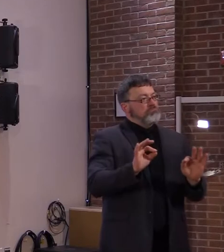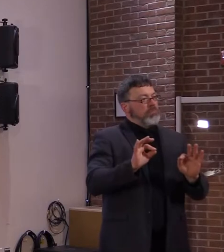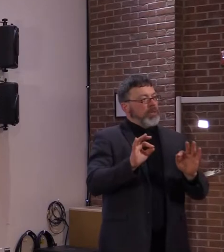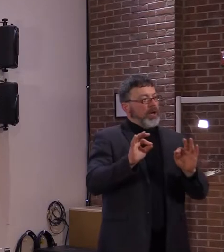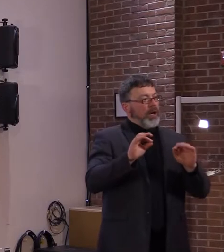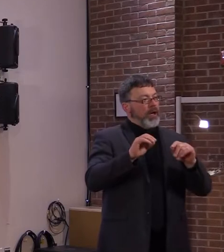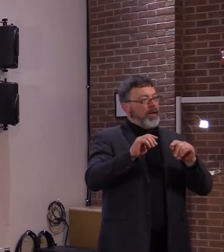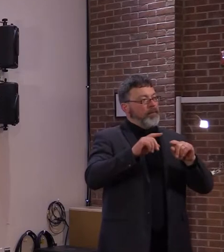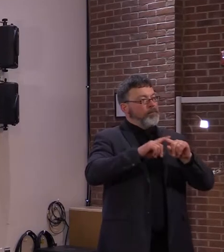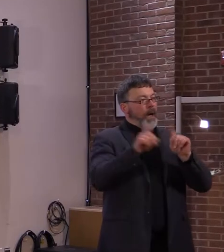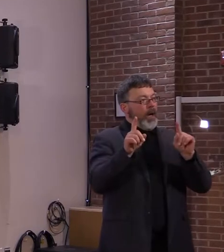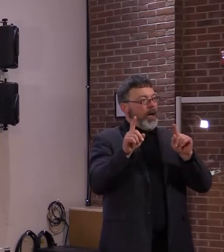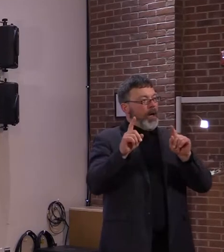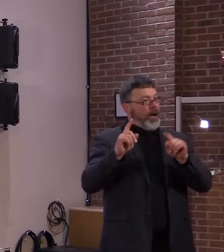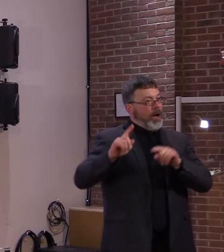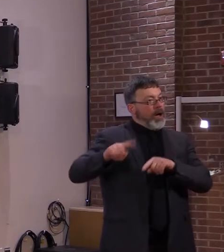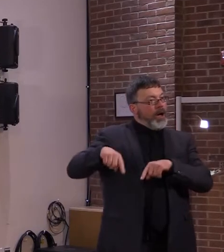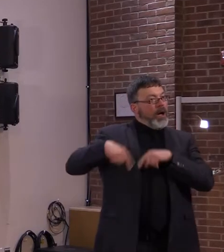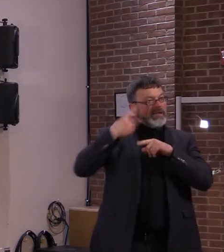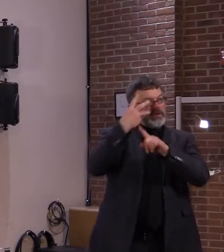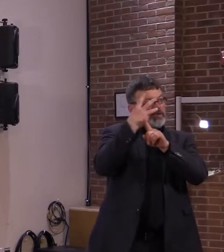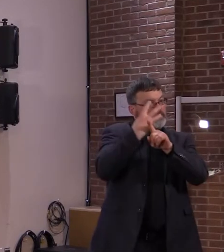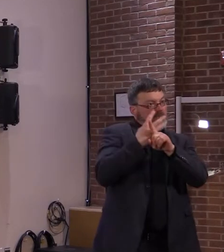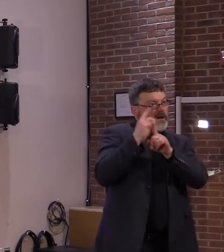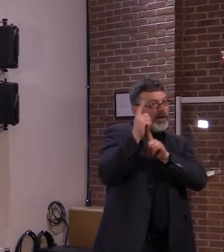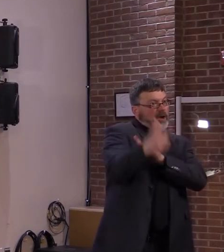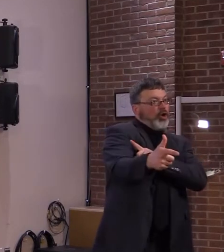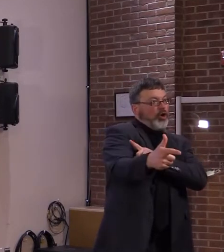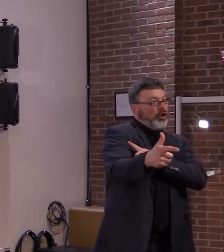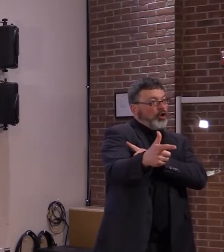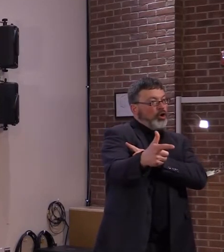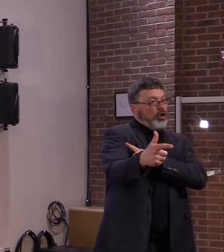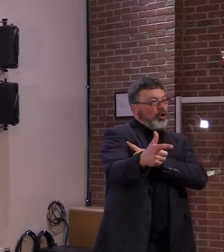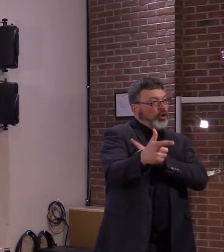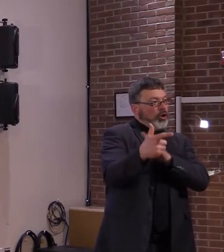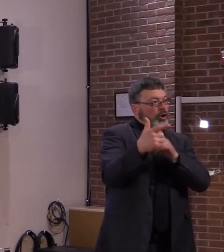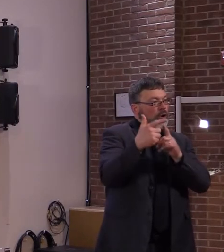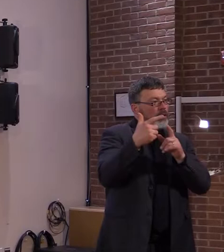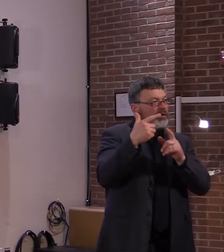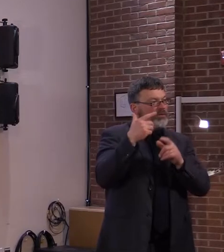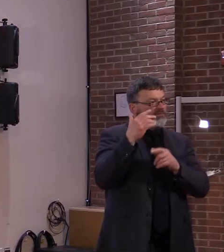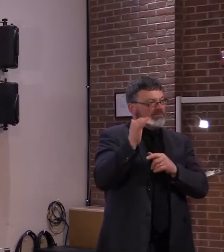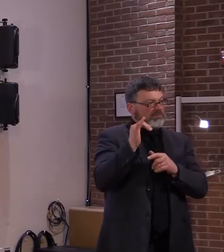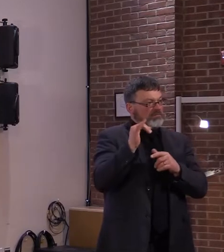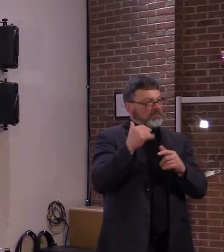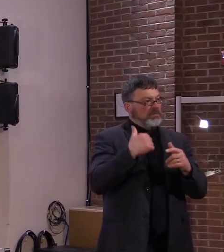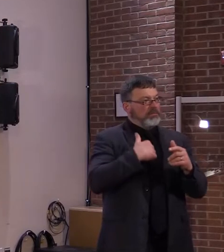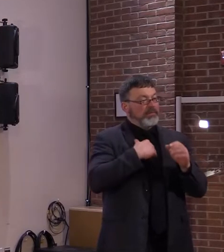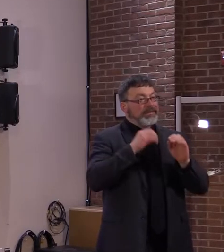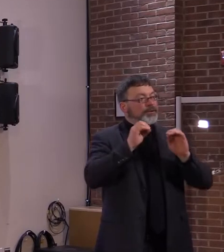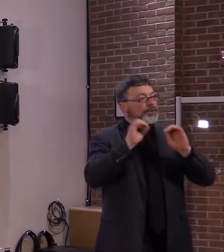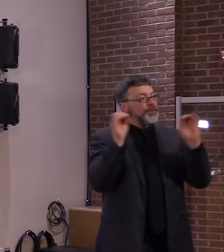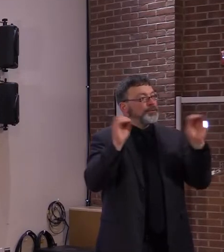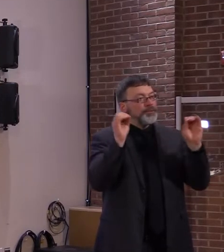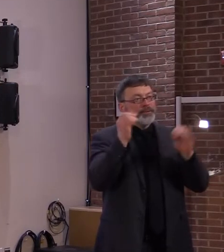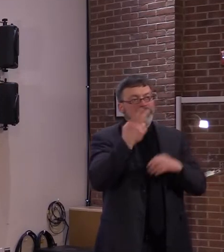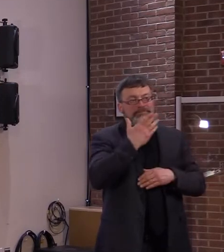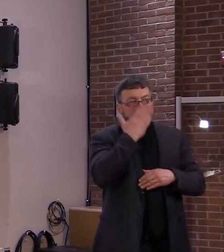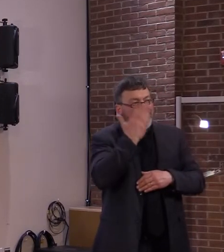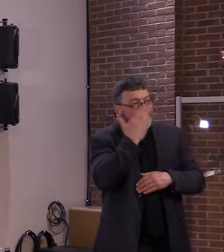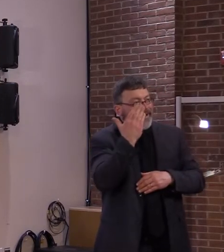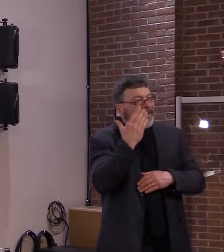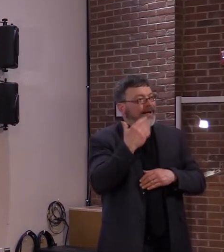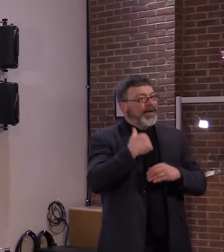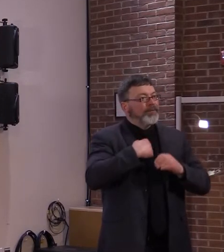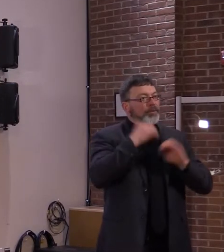been six months. She goes on to say, in fact, having no sense of smell or taste would be a blessing some